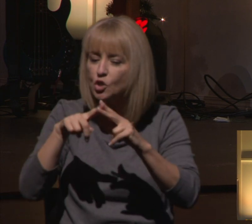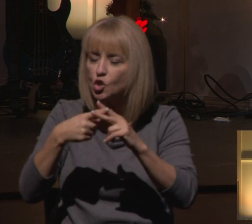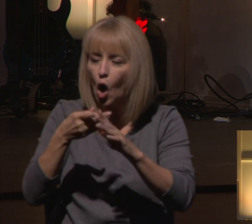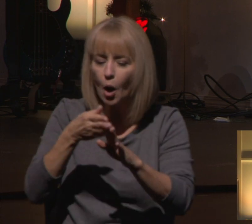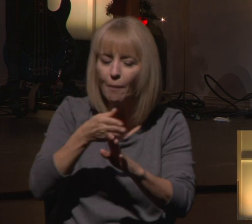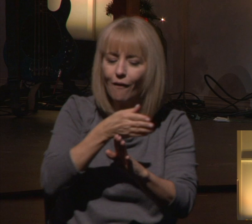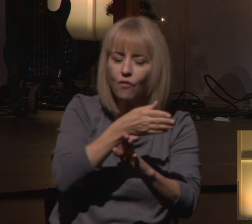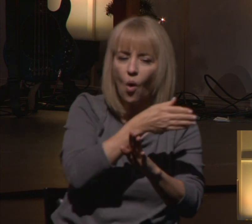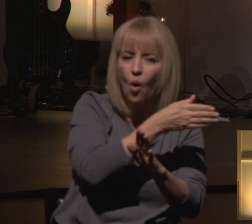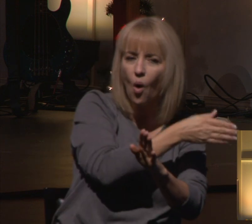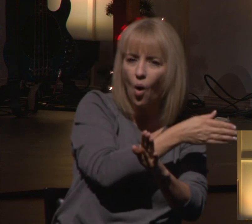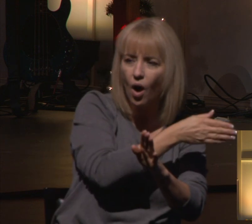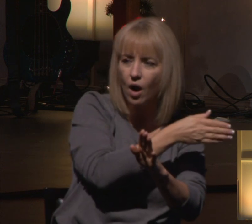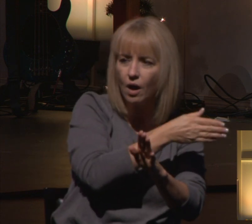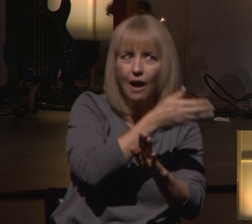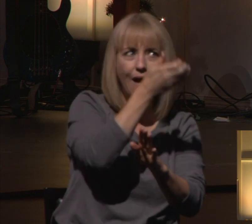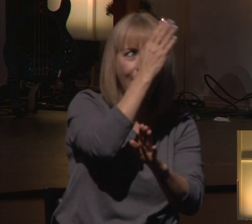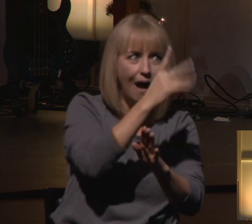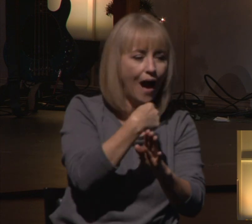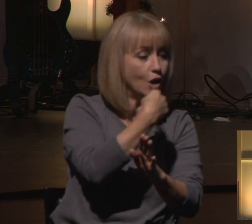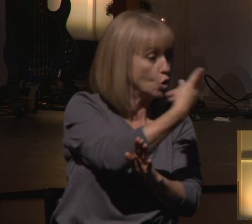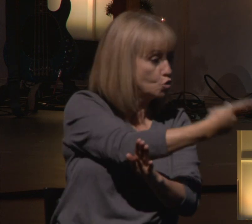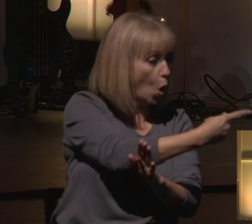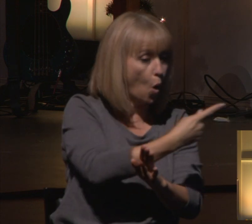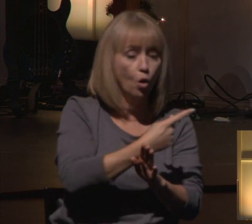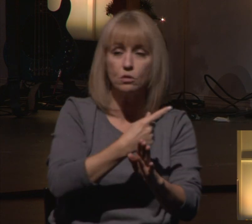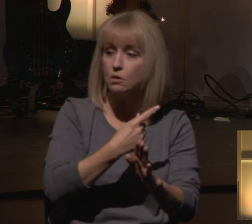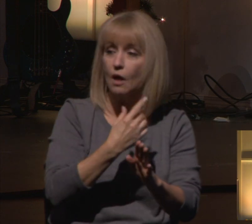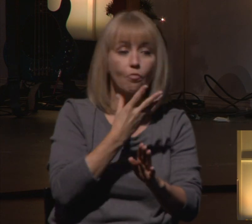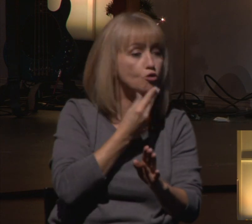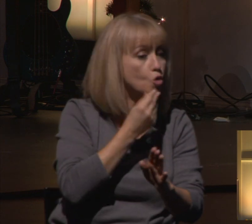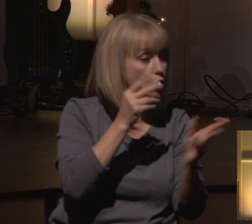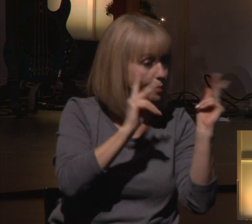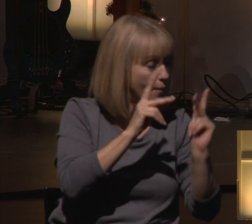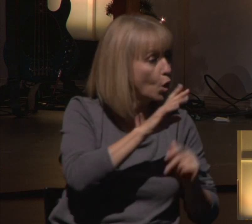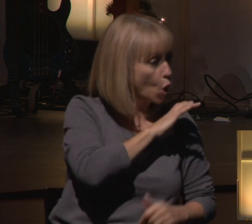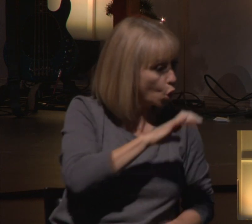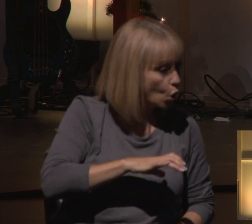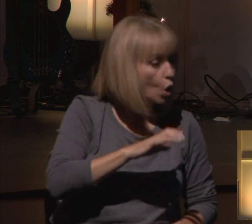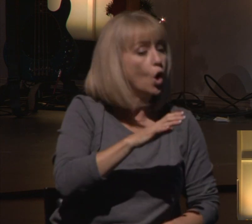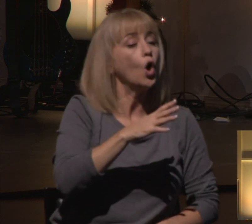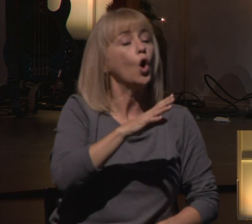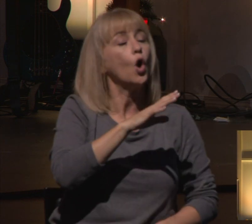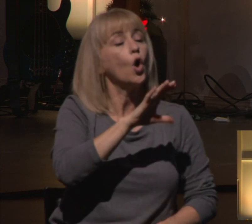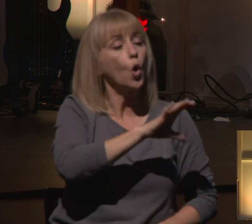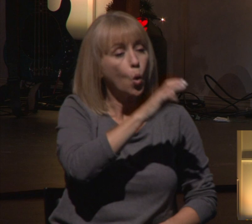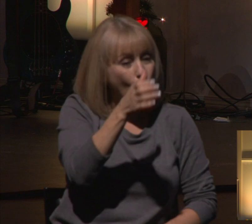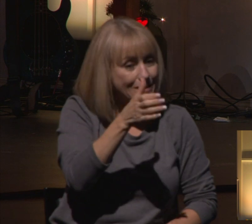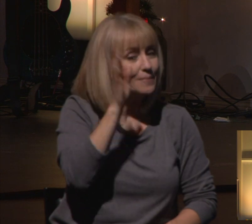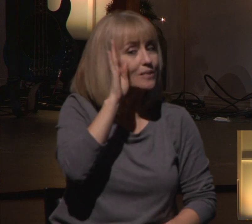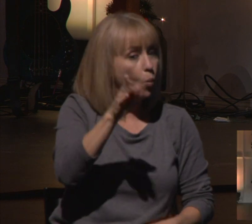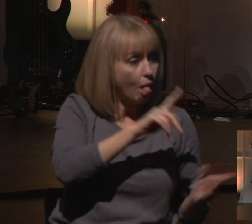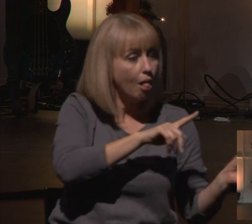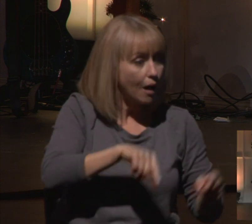and told them that Christmas was coming. And Christmas is actually an invitation to a people in exile. That's where it starts